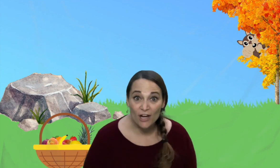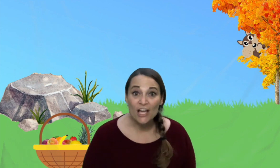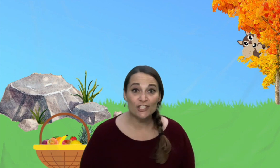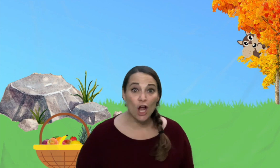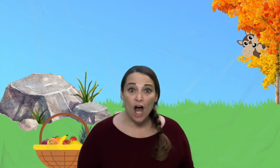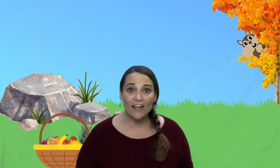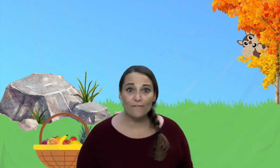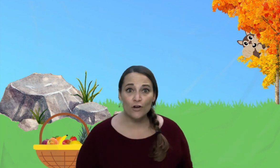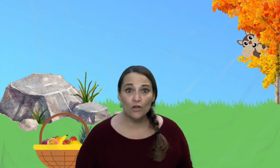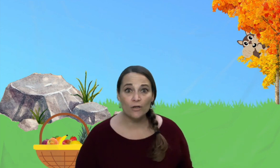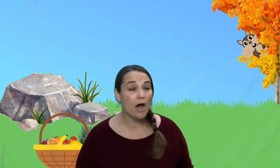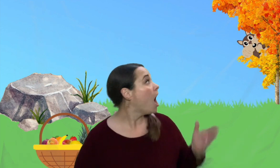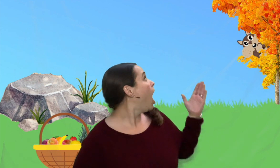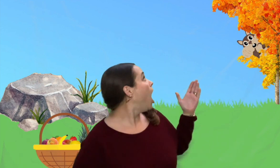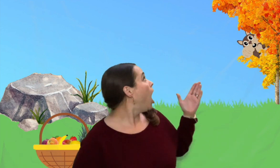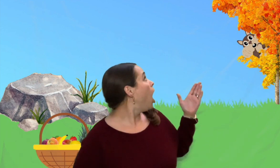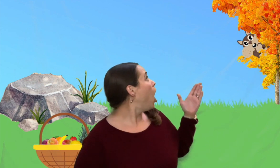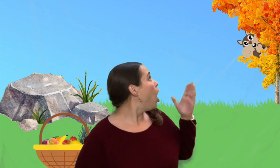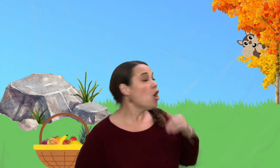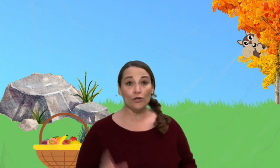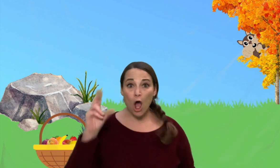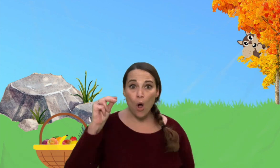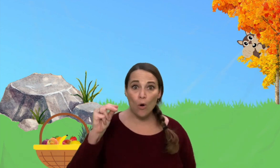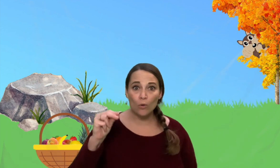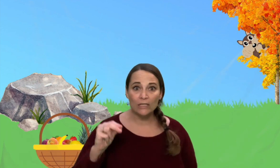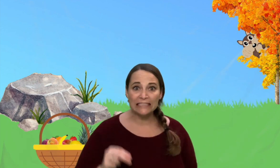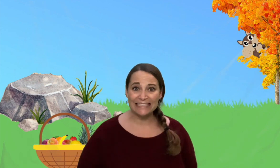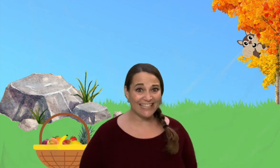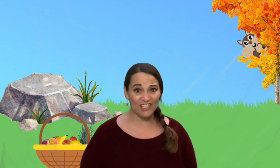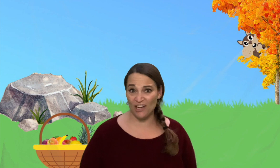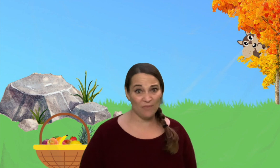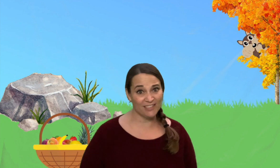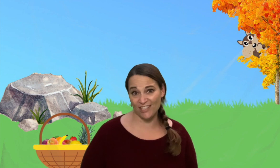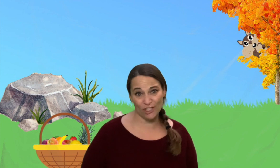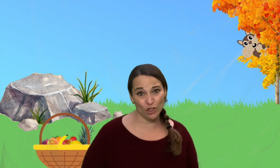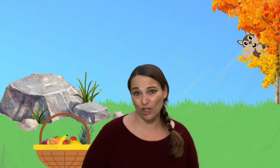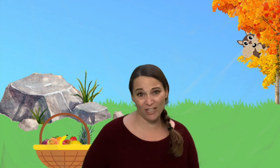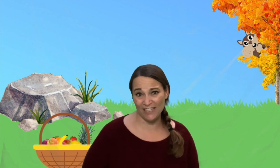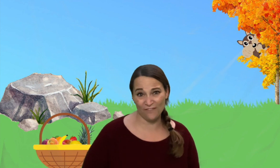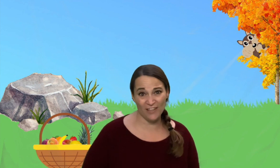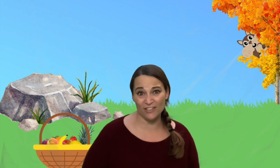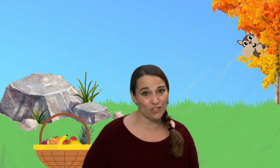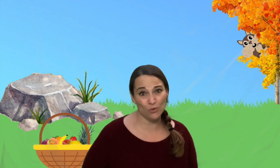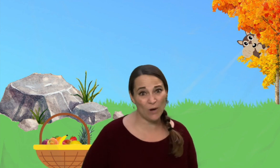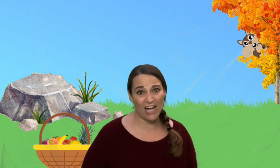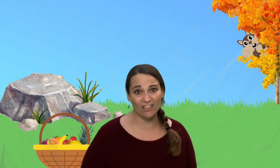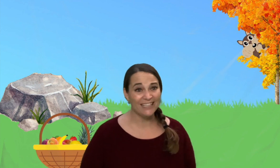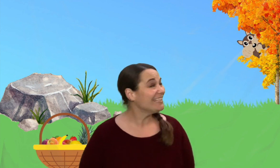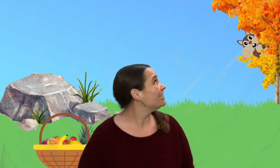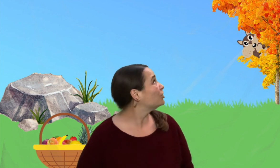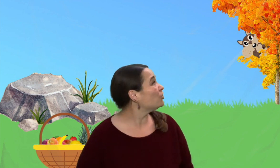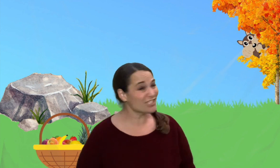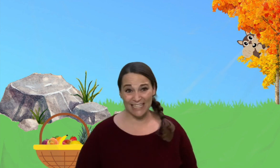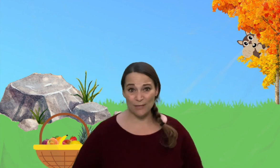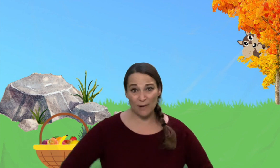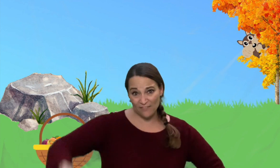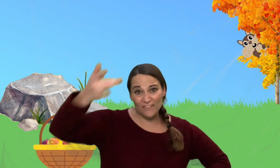took all that food. Oh no! That chipmunk doesn't look like he feels too well. He looks like he might feel